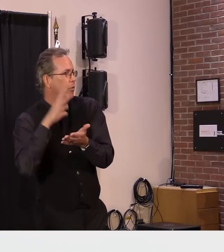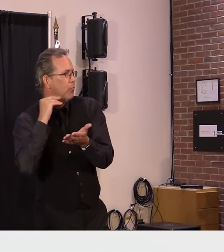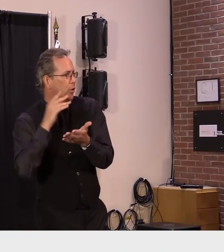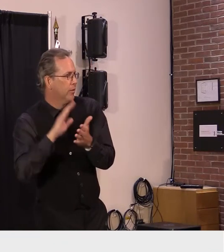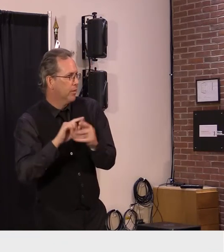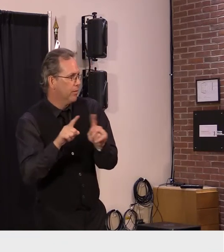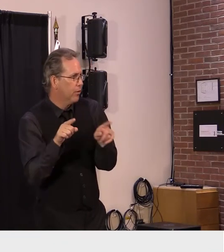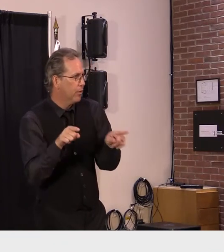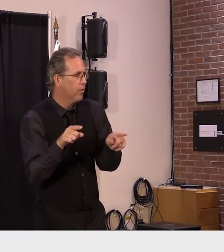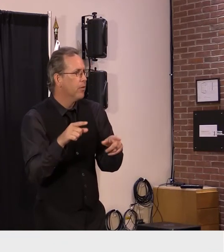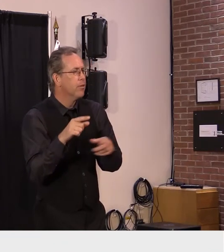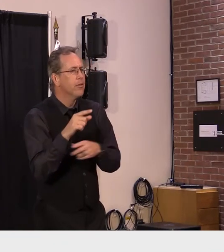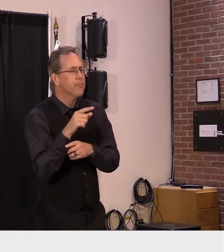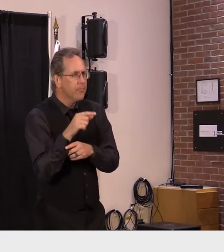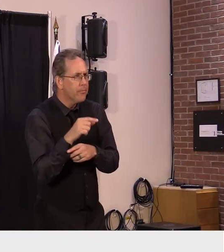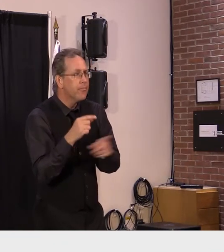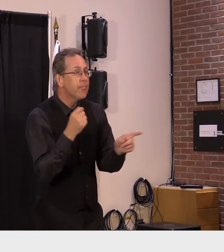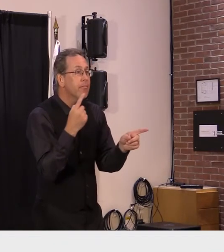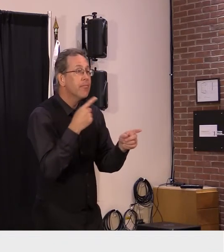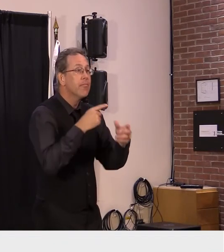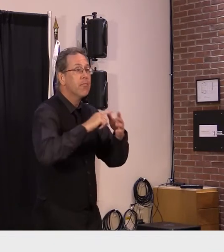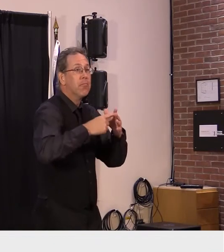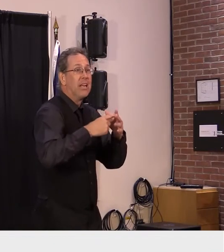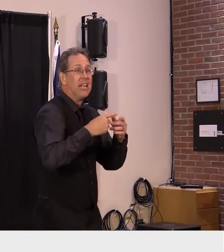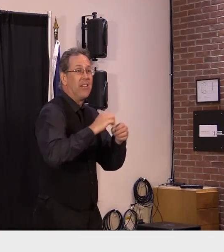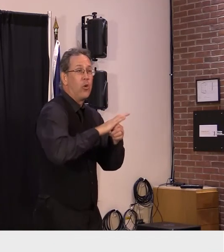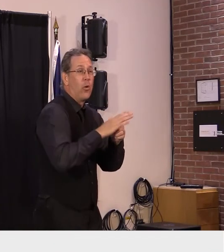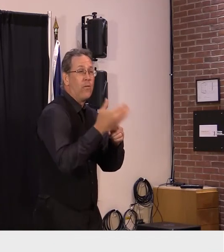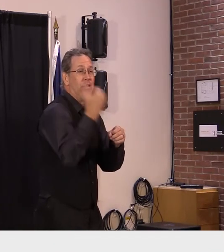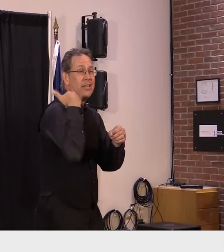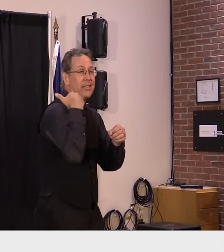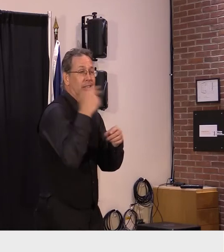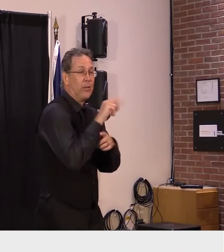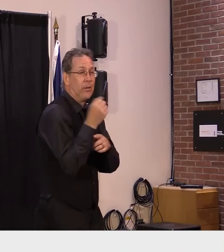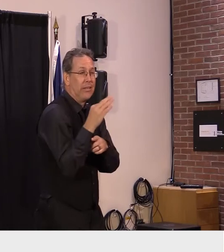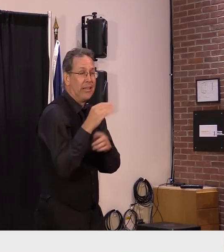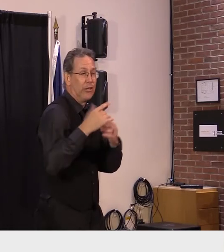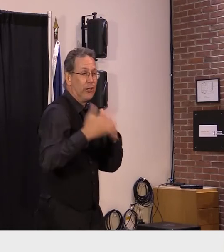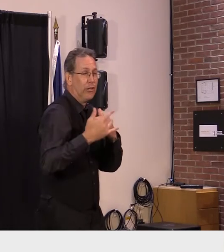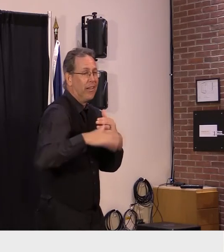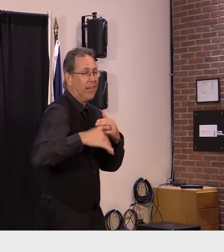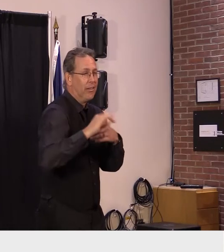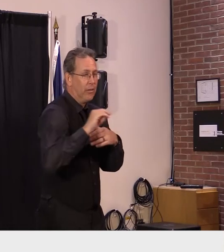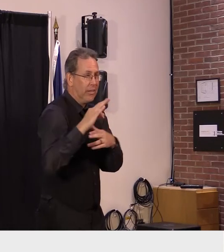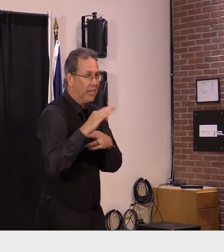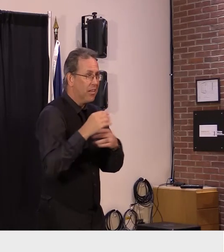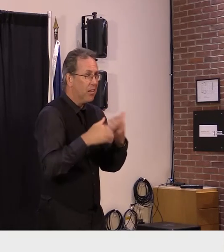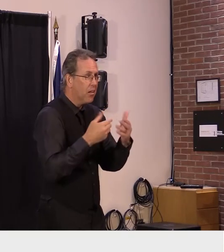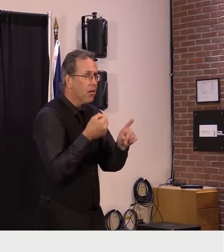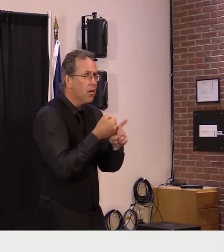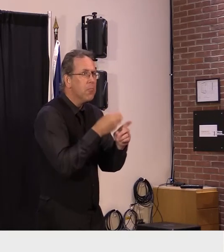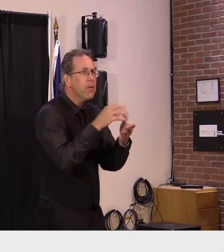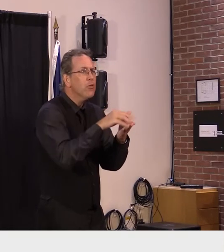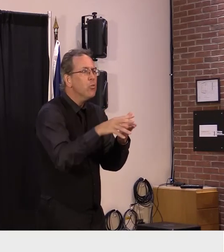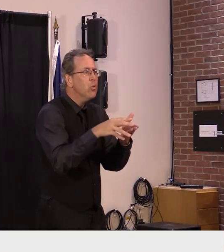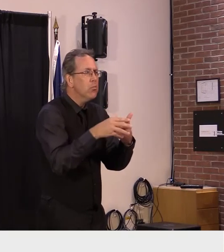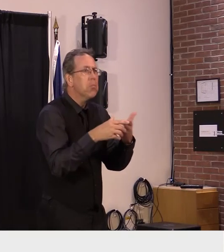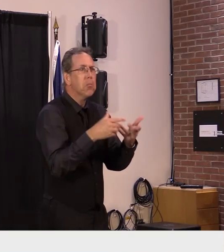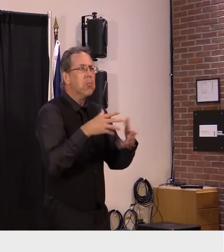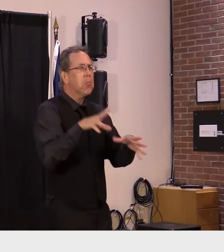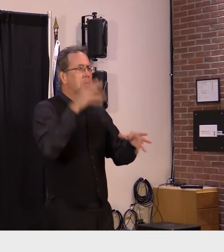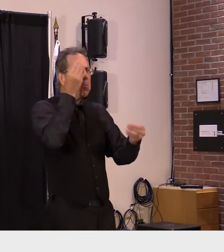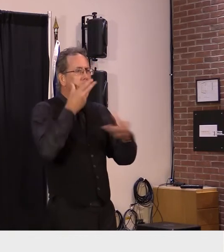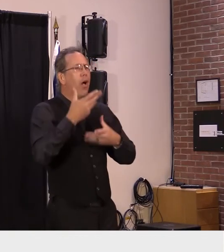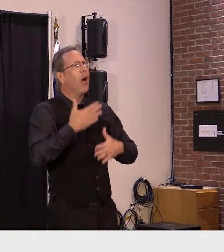moment at the initial part of the pandemic but i mean i can tell you anecdotally i've heard from many students who who really enjoyed that opportunity to learn online